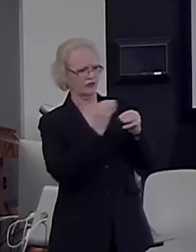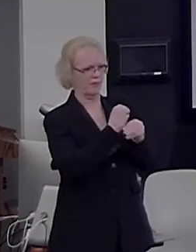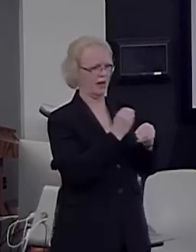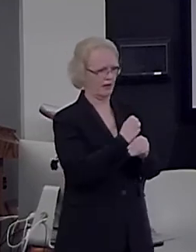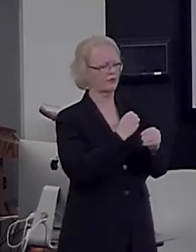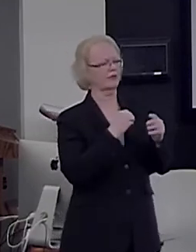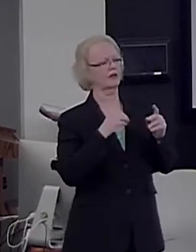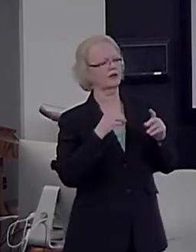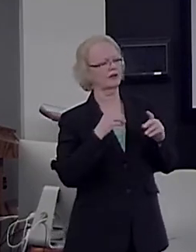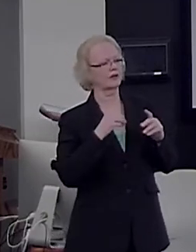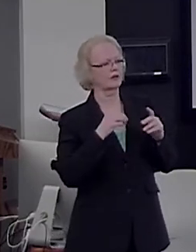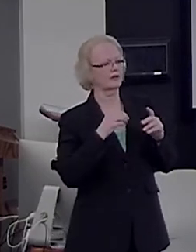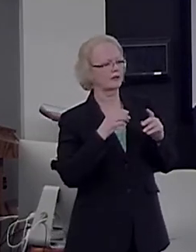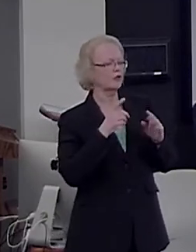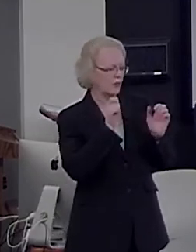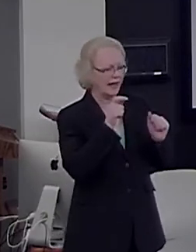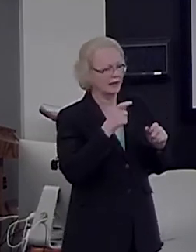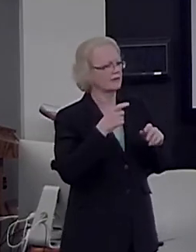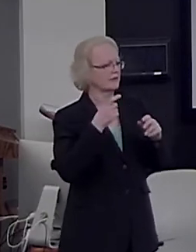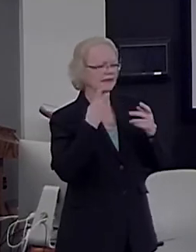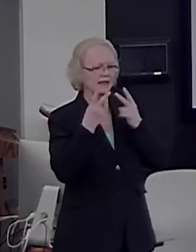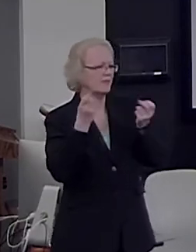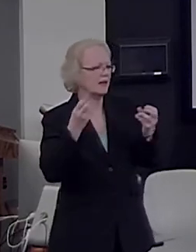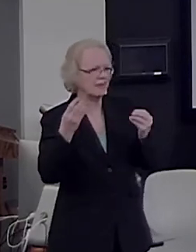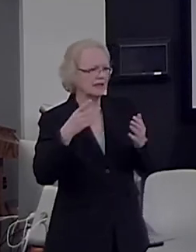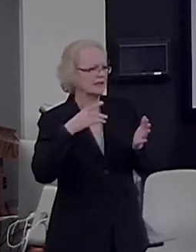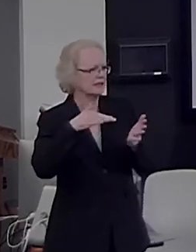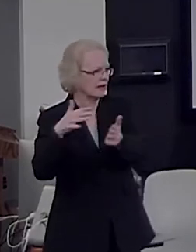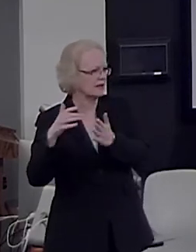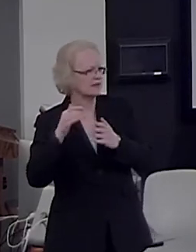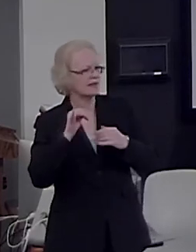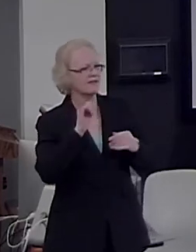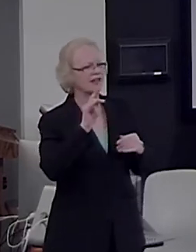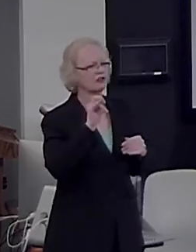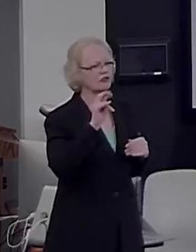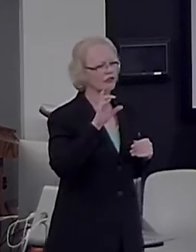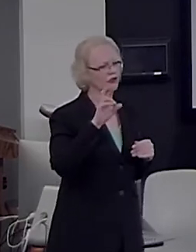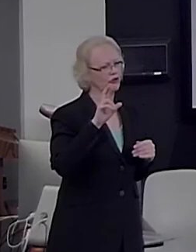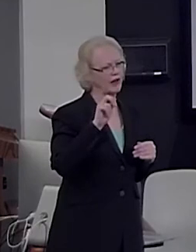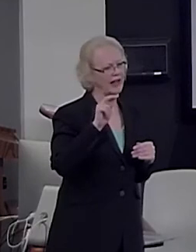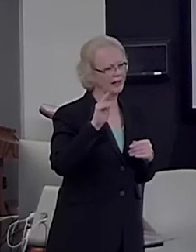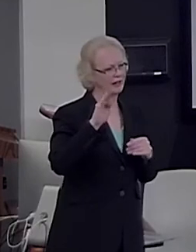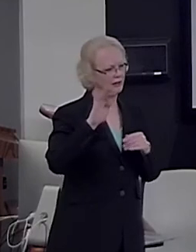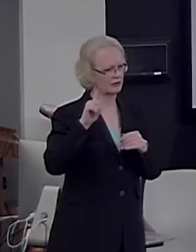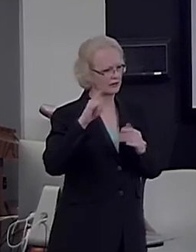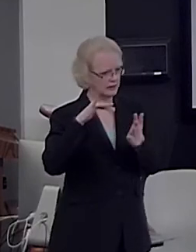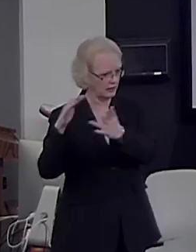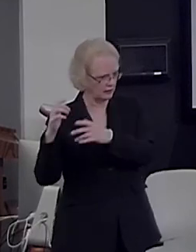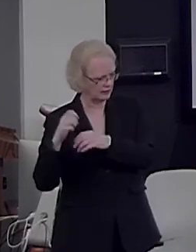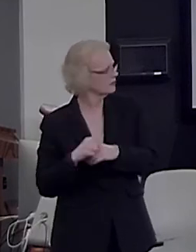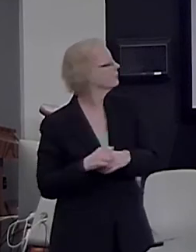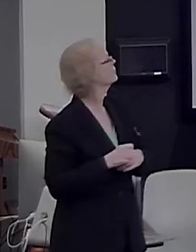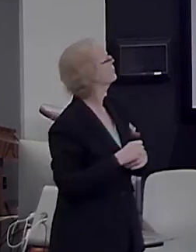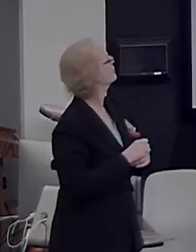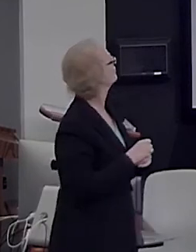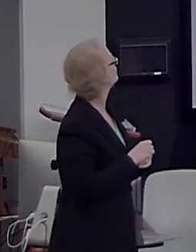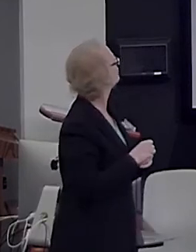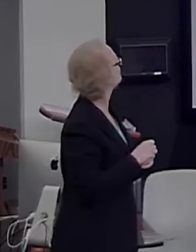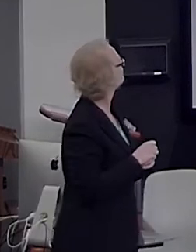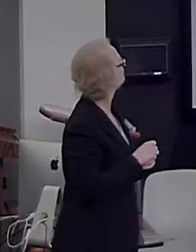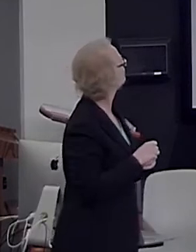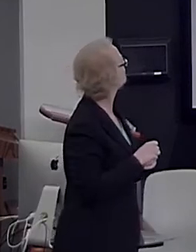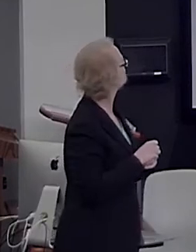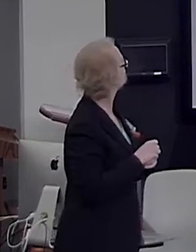networks are very replicated in studies of intracranial recording. So, again, Joseph Parvizy's team is doing beautiful work. So, if you